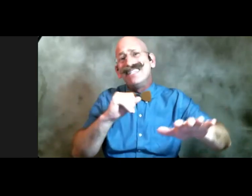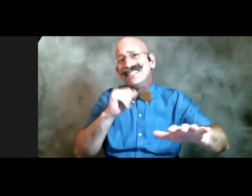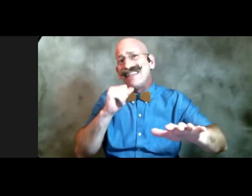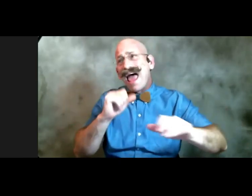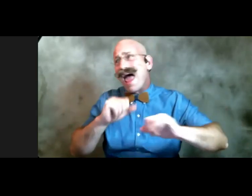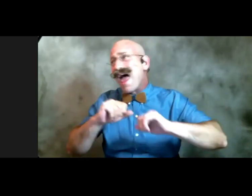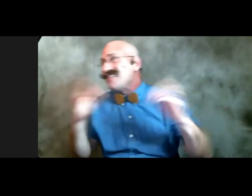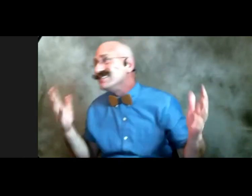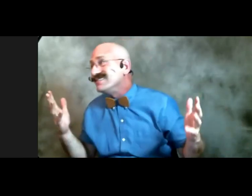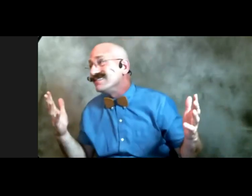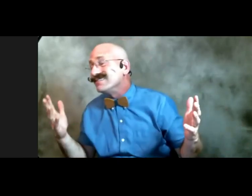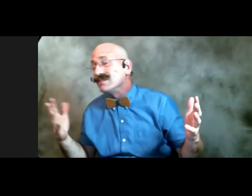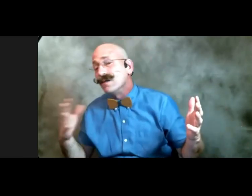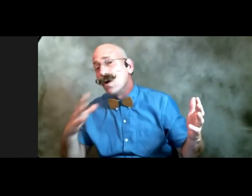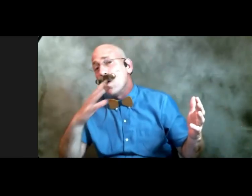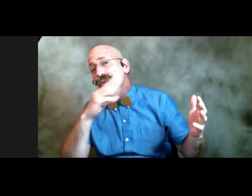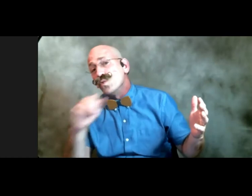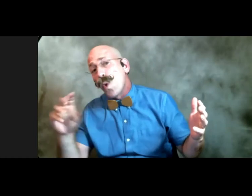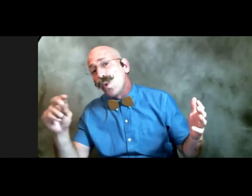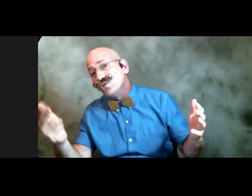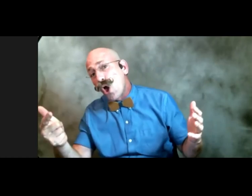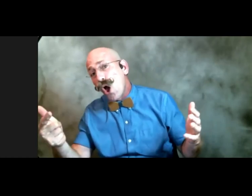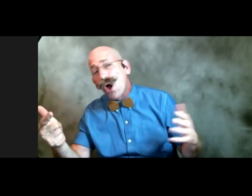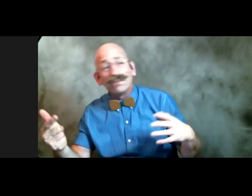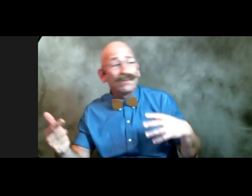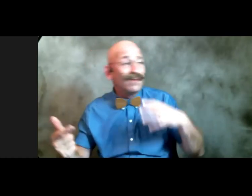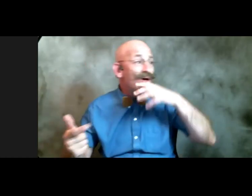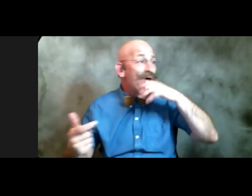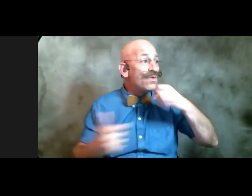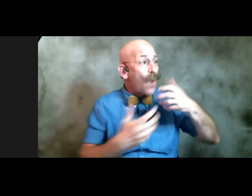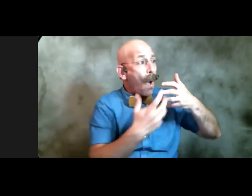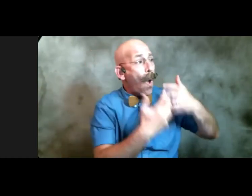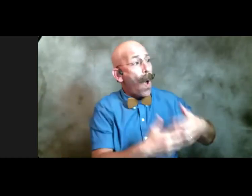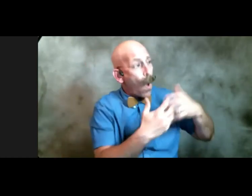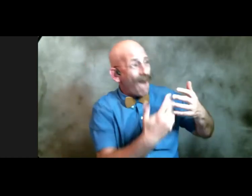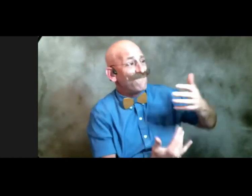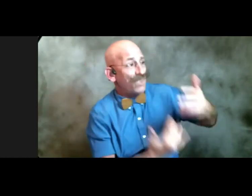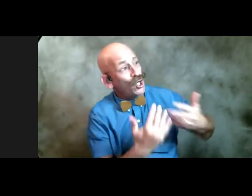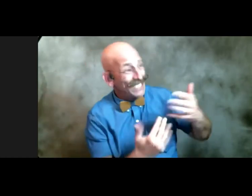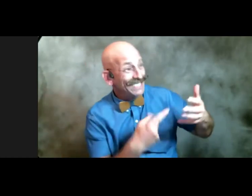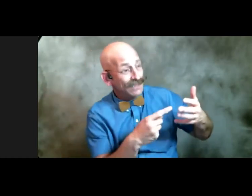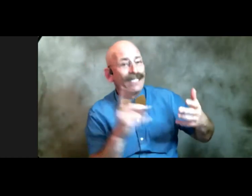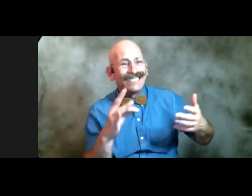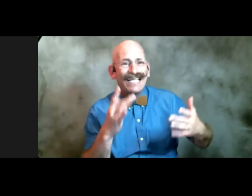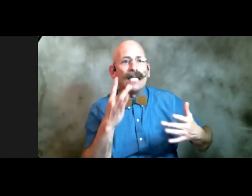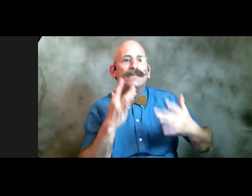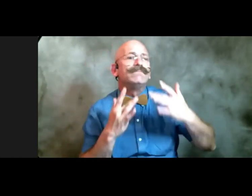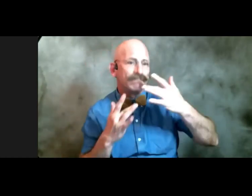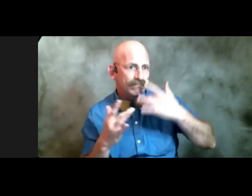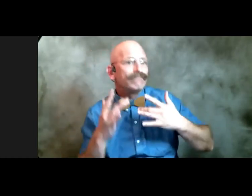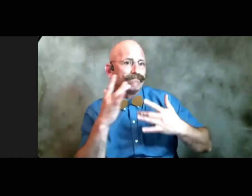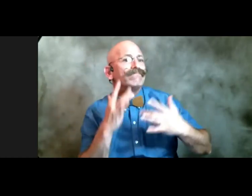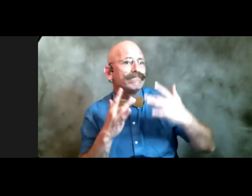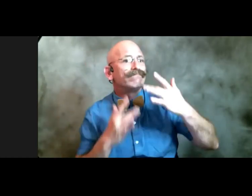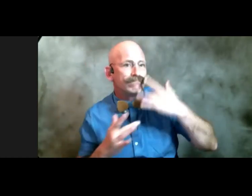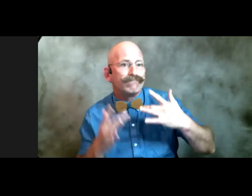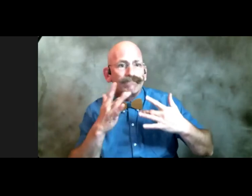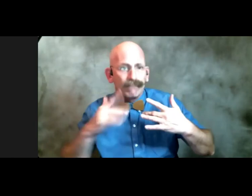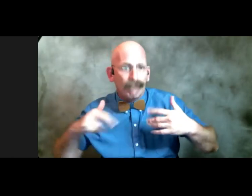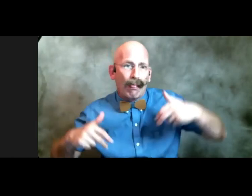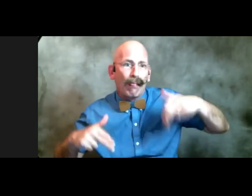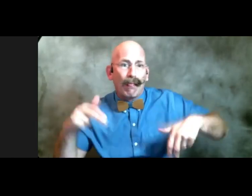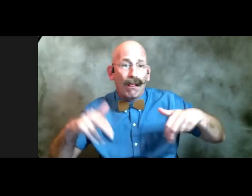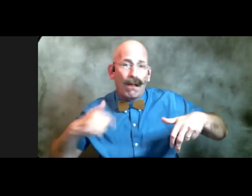old dog and the older furnace limped gamely we saw each other fat